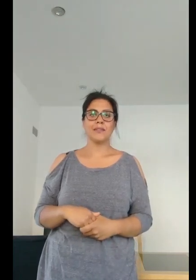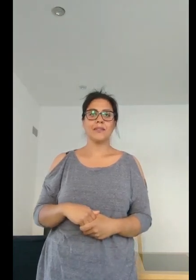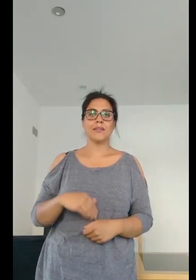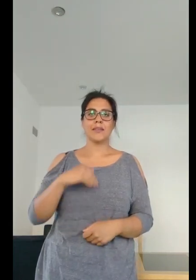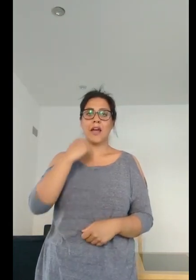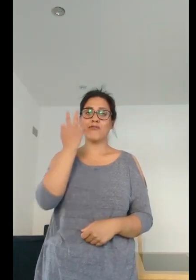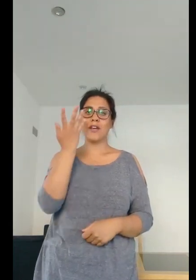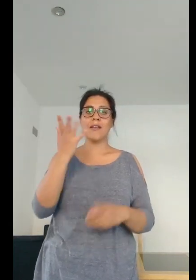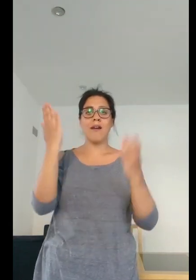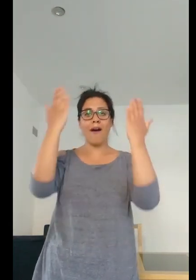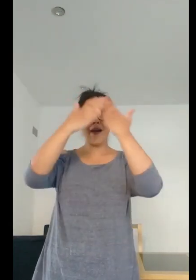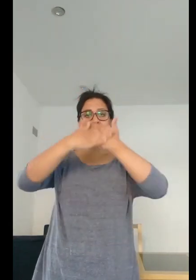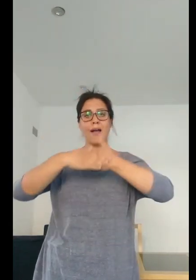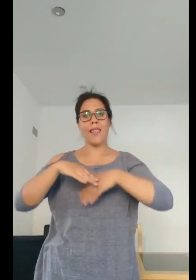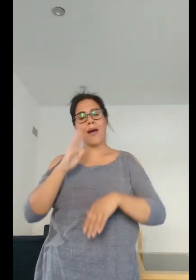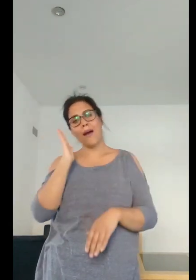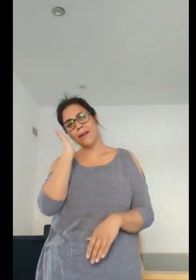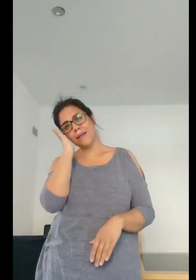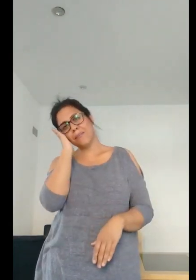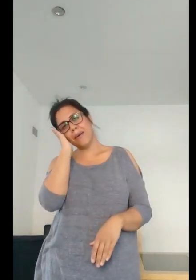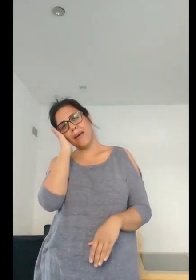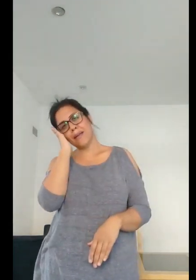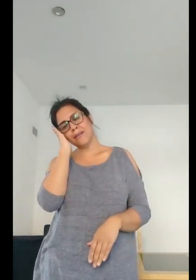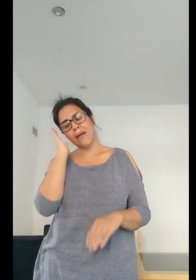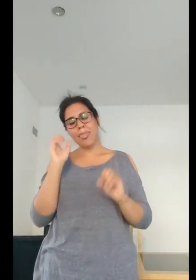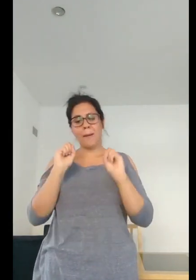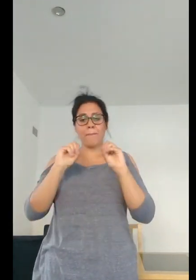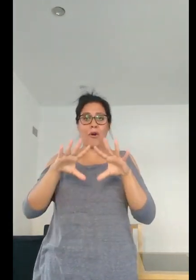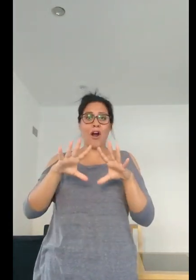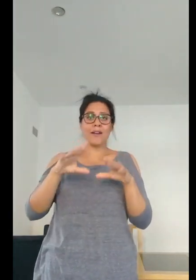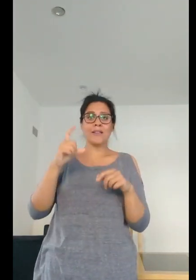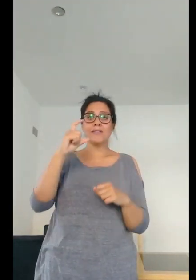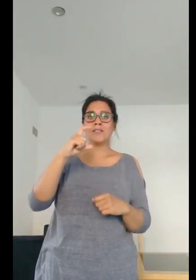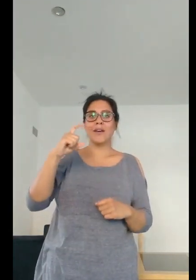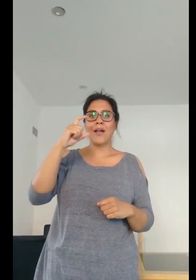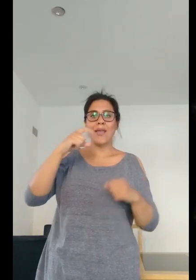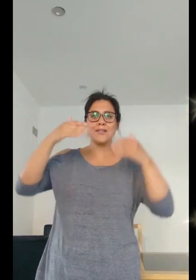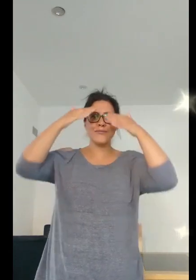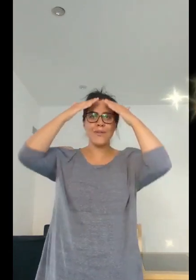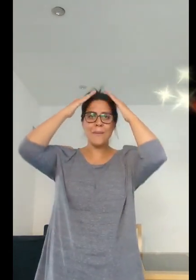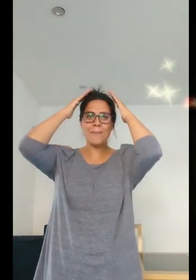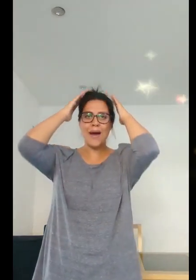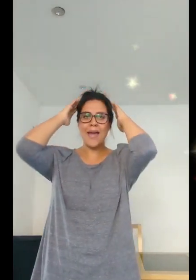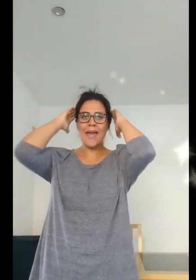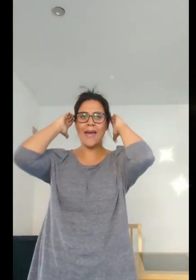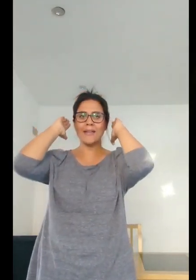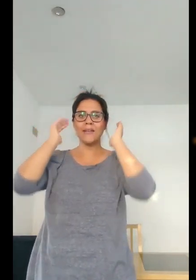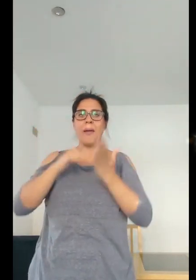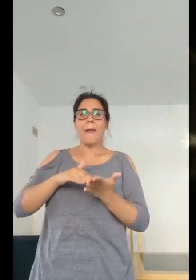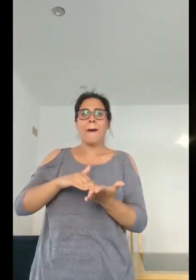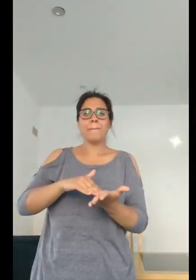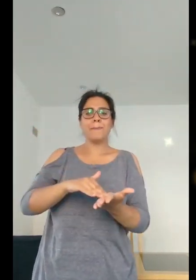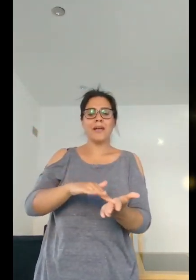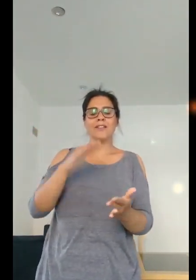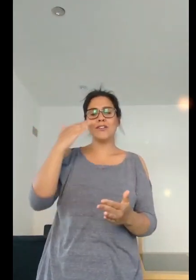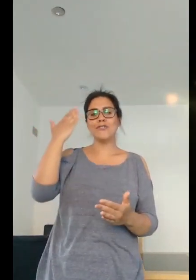Every night I lie in bed The brightest colors fill my head A million